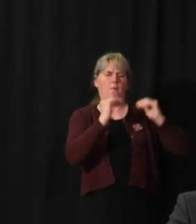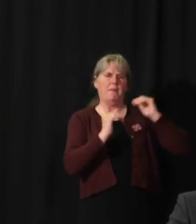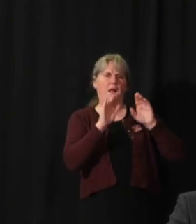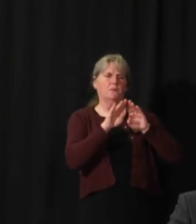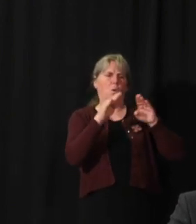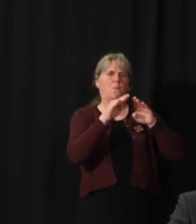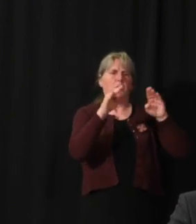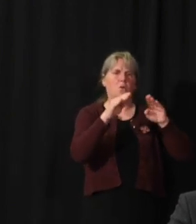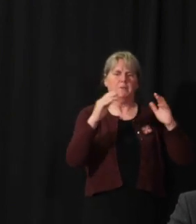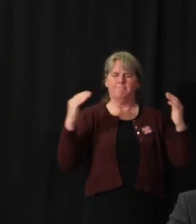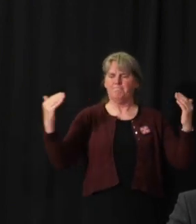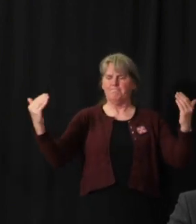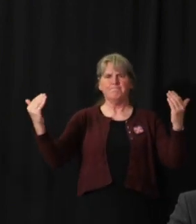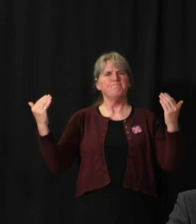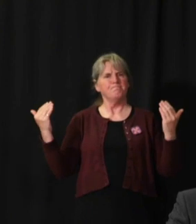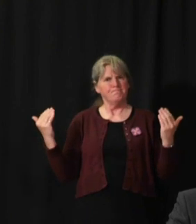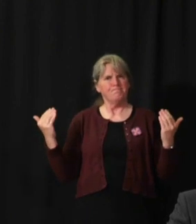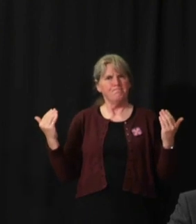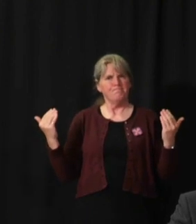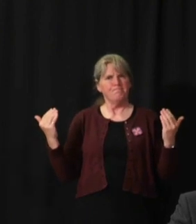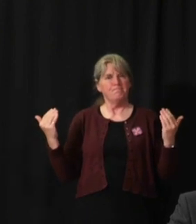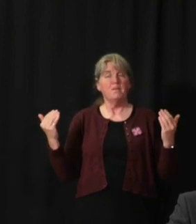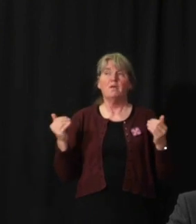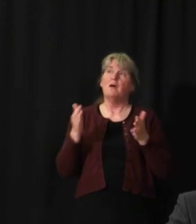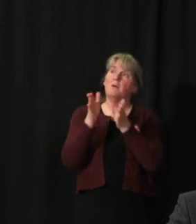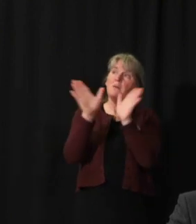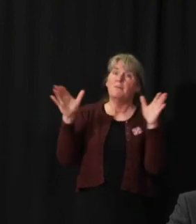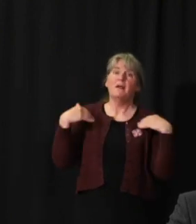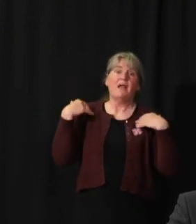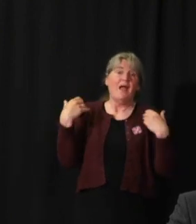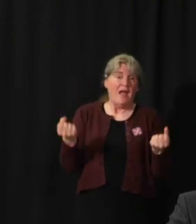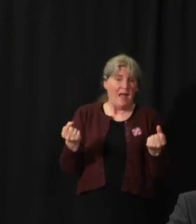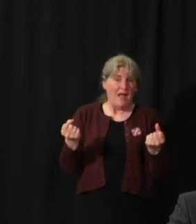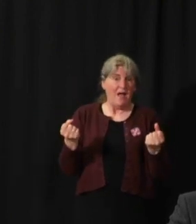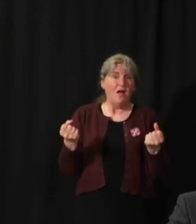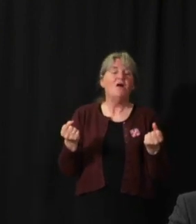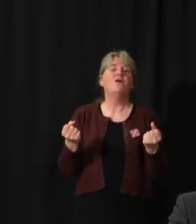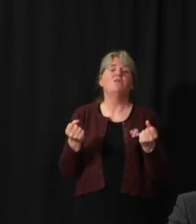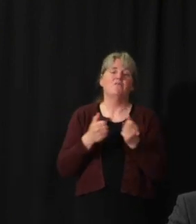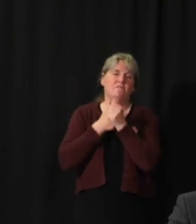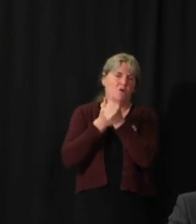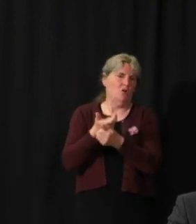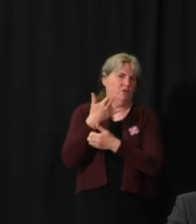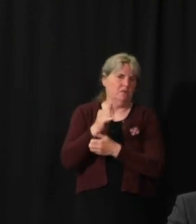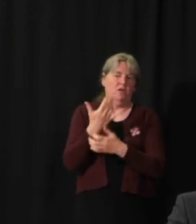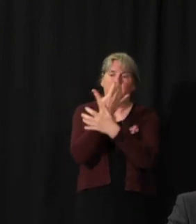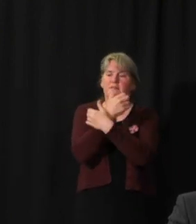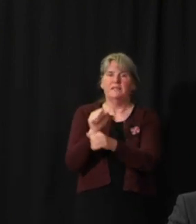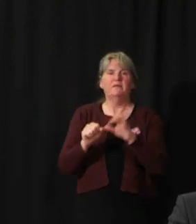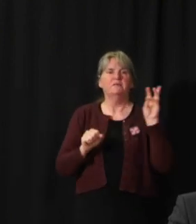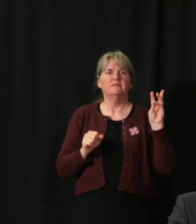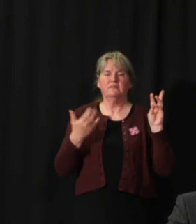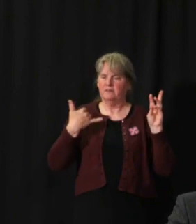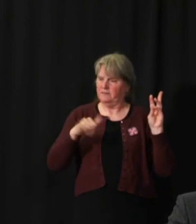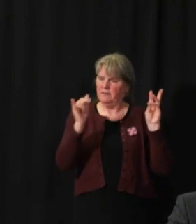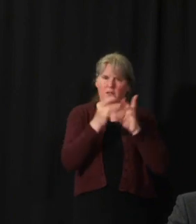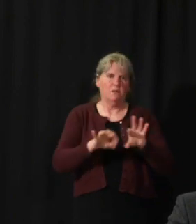Clearly, though, clearly, though, Health measures, including the Safe Six, are going to be important